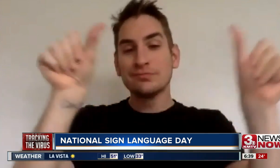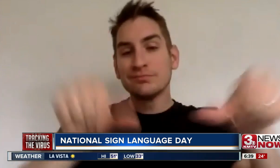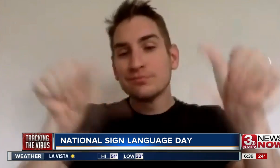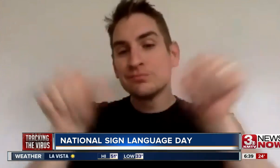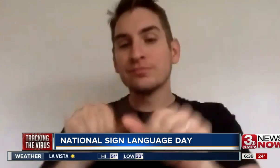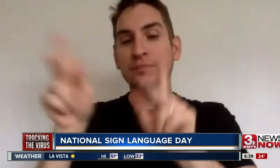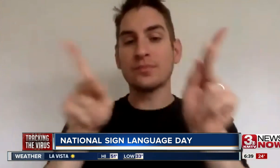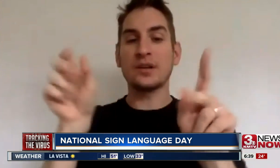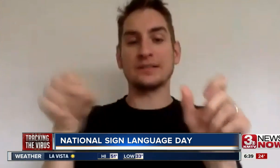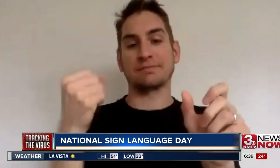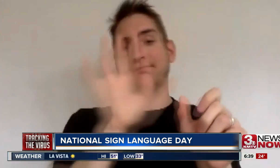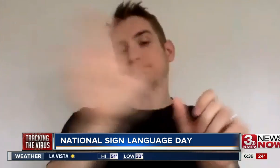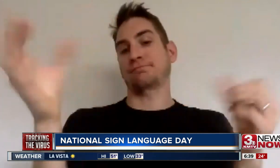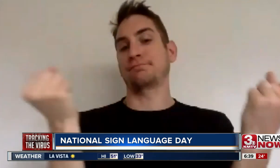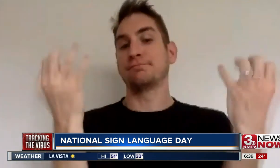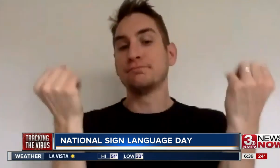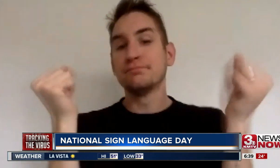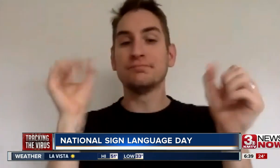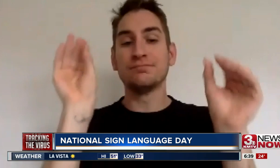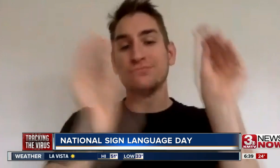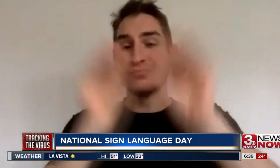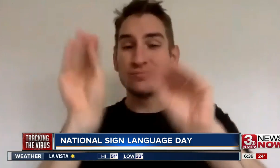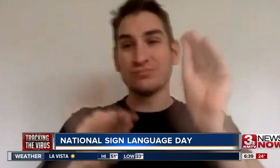ASL. In Omaha, Kent Lutzen, 3 News Now.